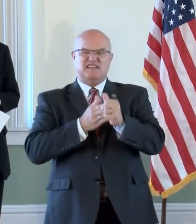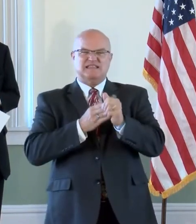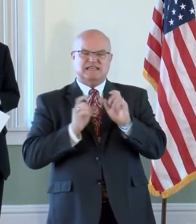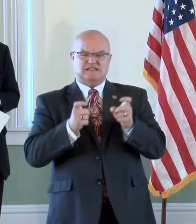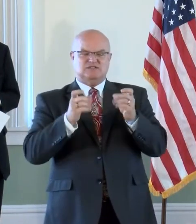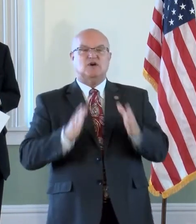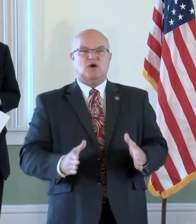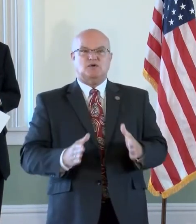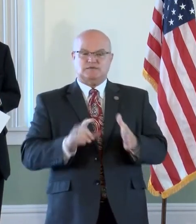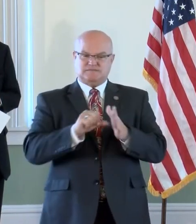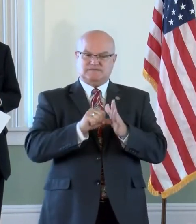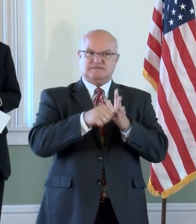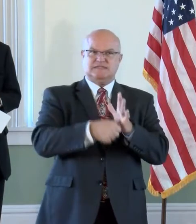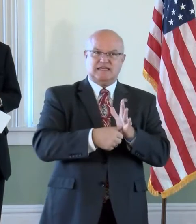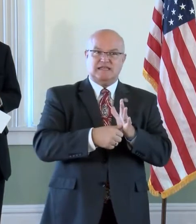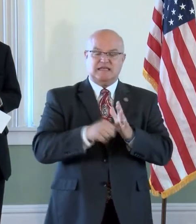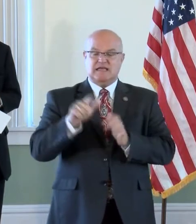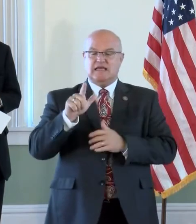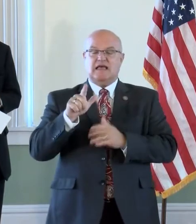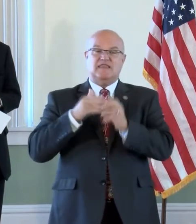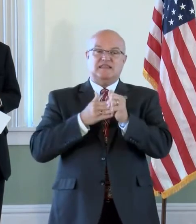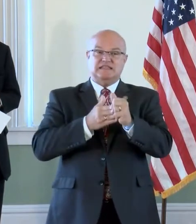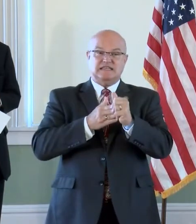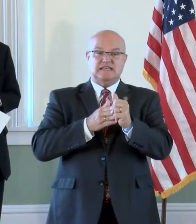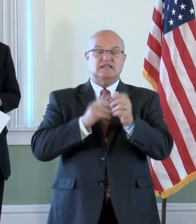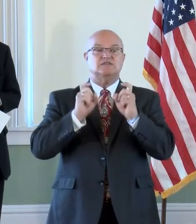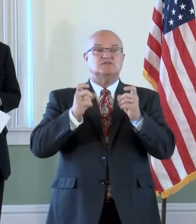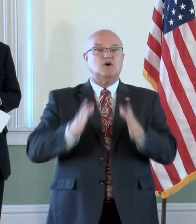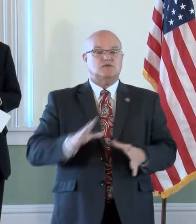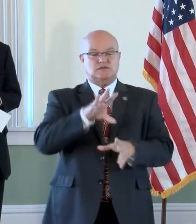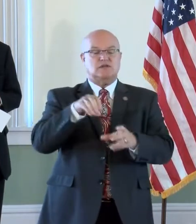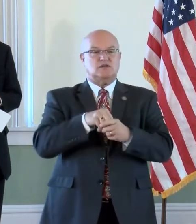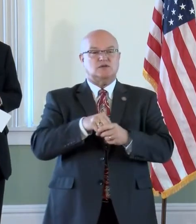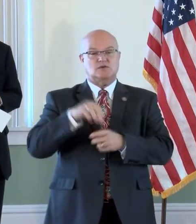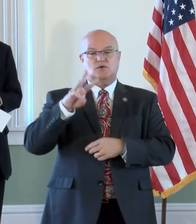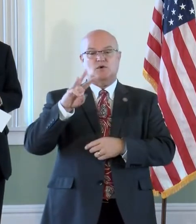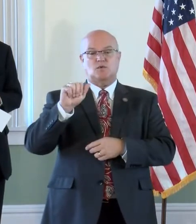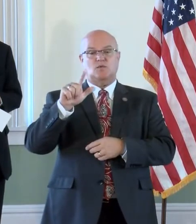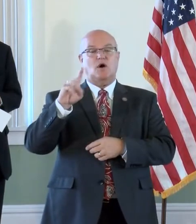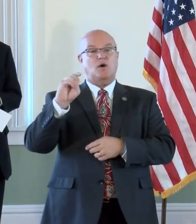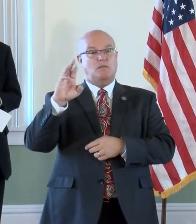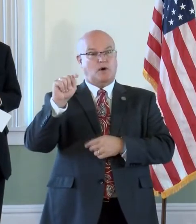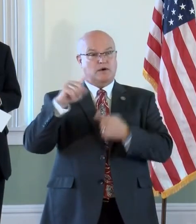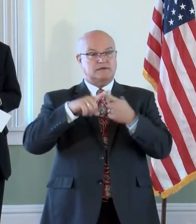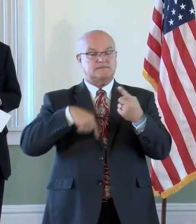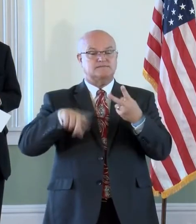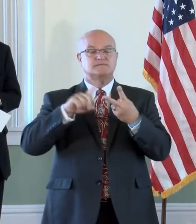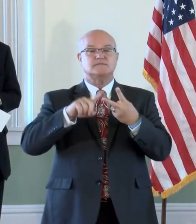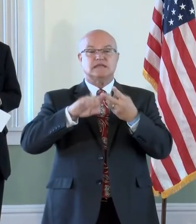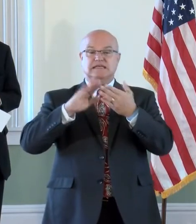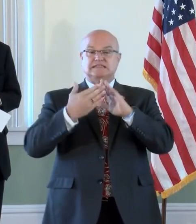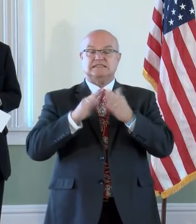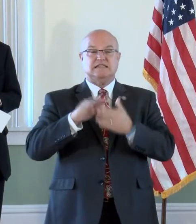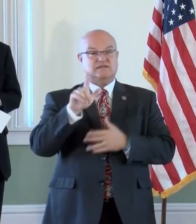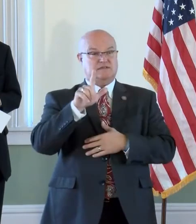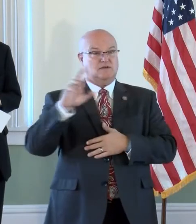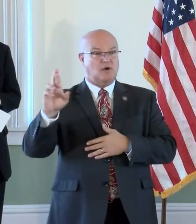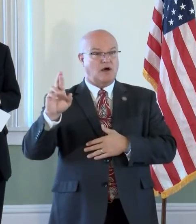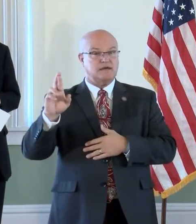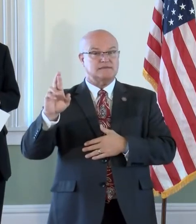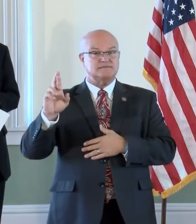make sure we emphasize this, the lead donors include Walmart, City of Little Rock,